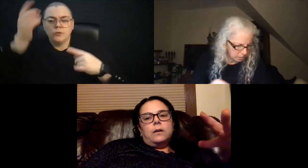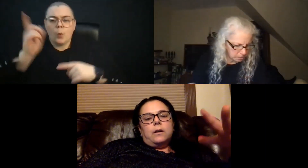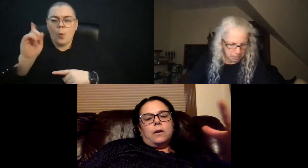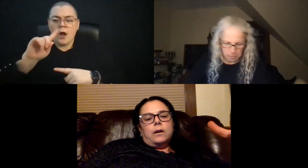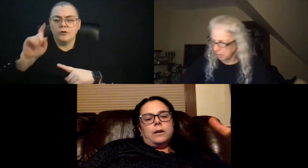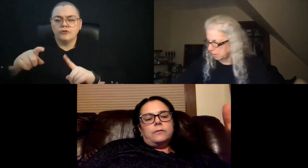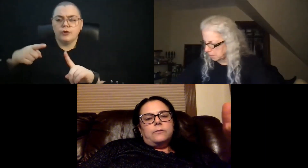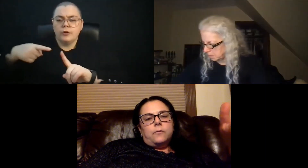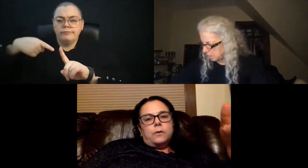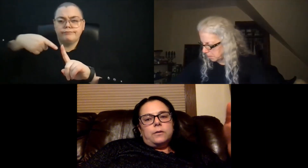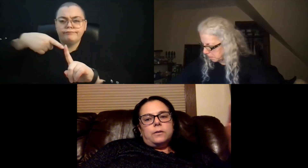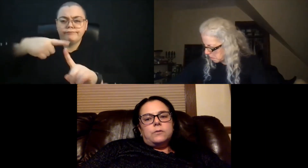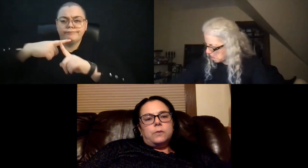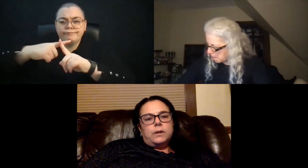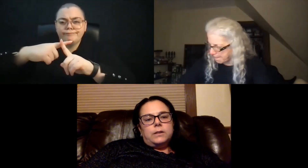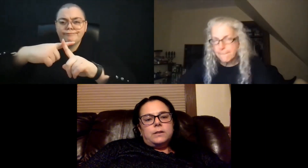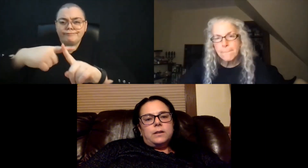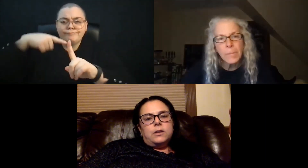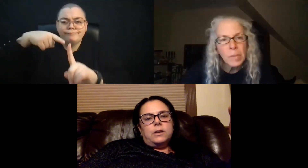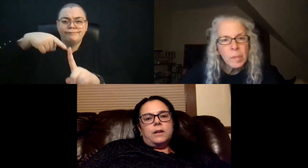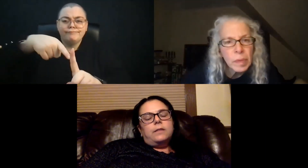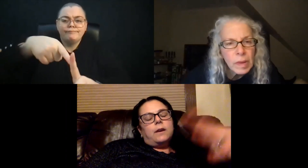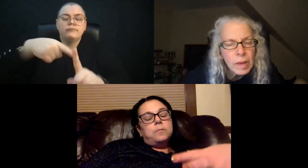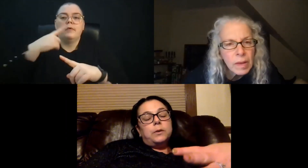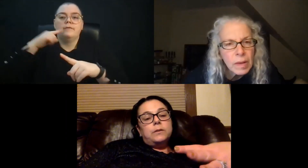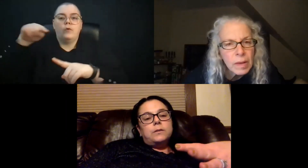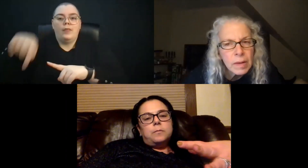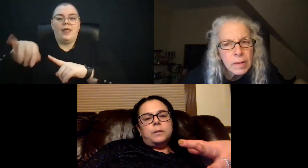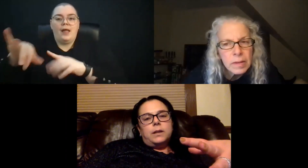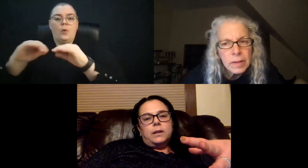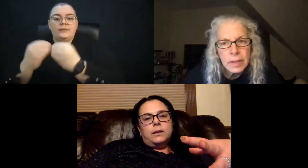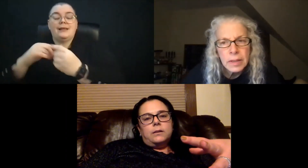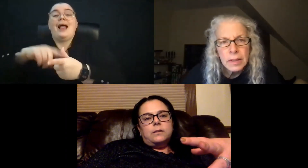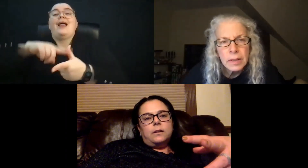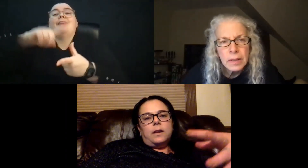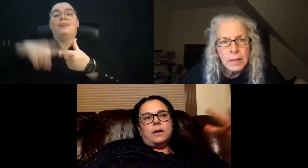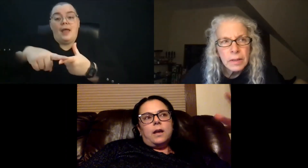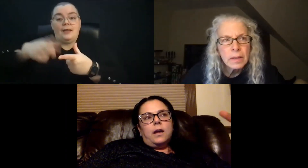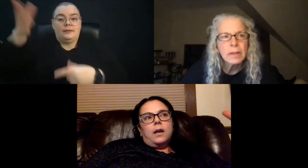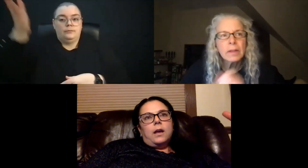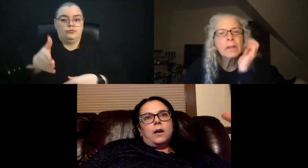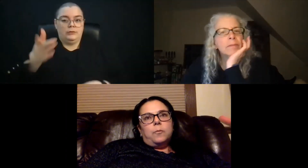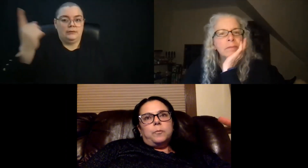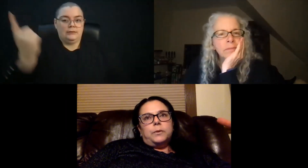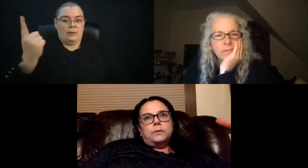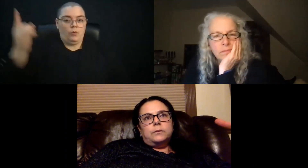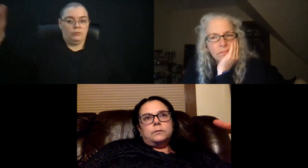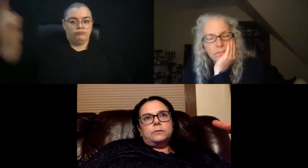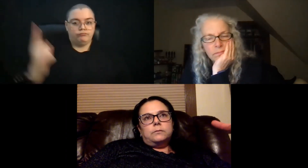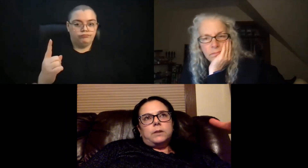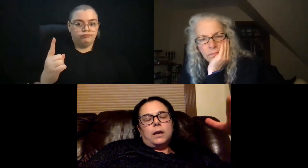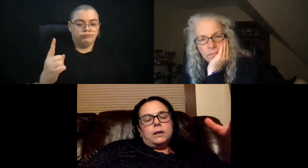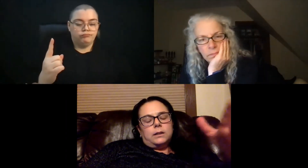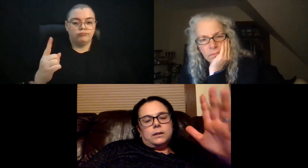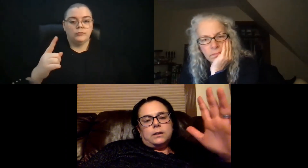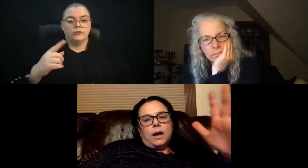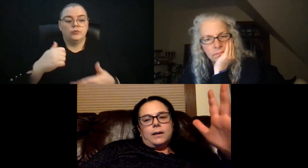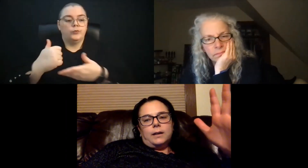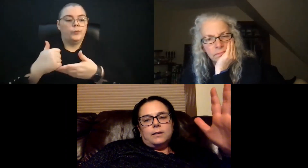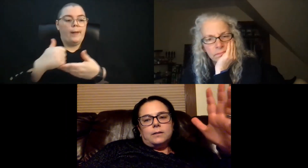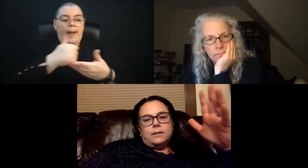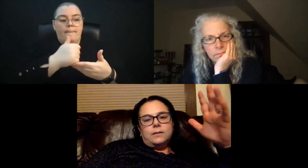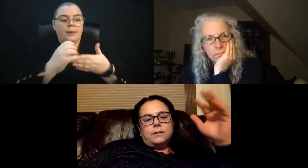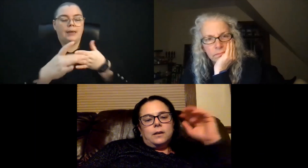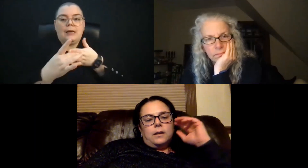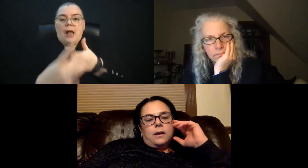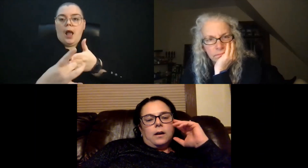And then for this organization and then bring somebody in to, like, help kind of guide